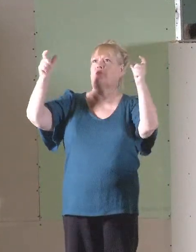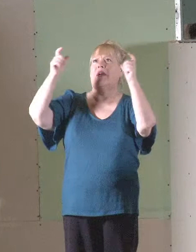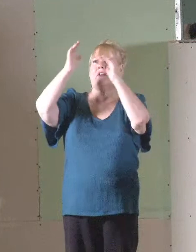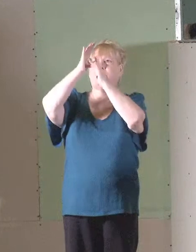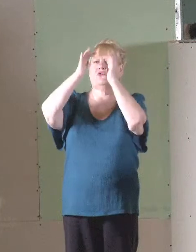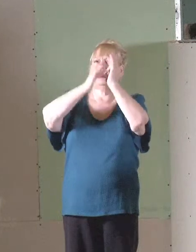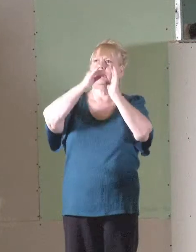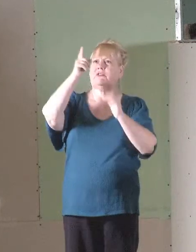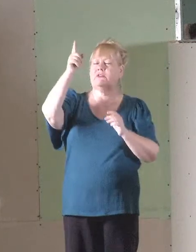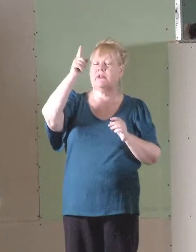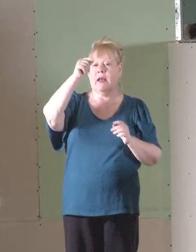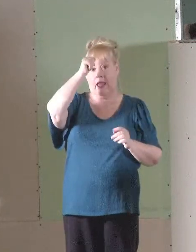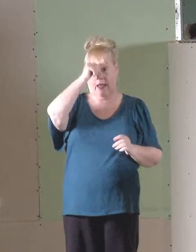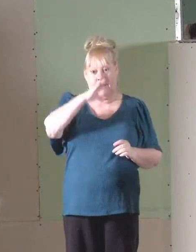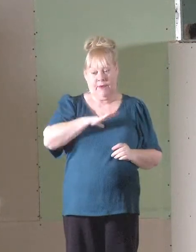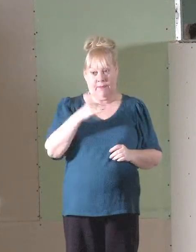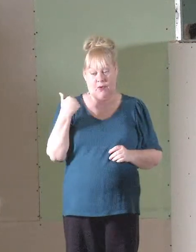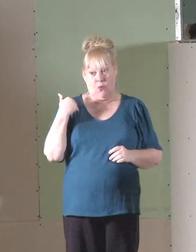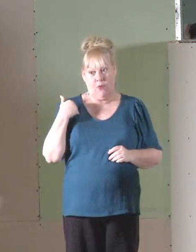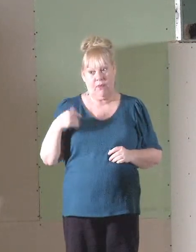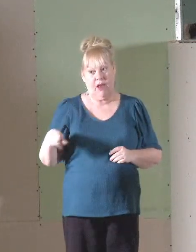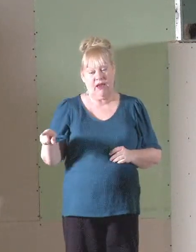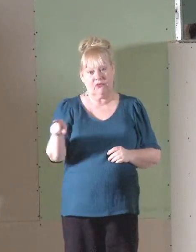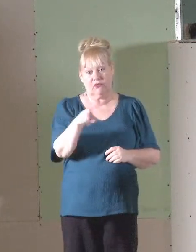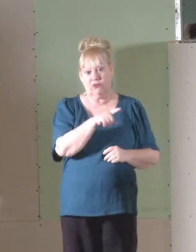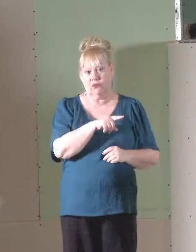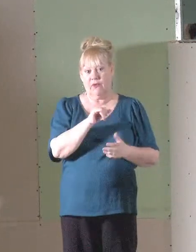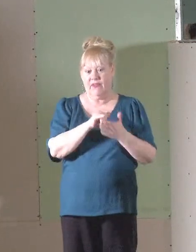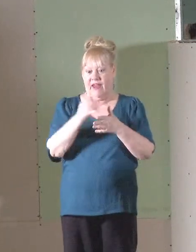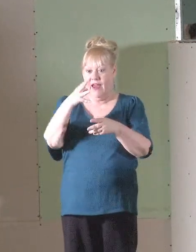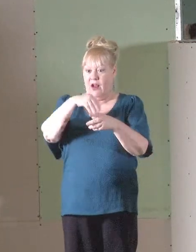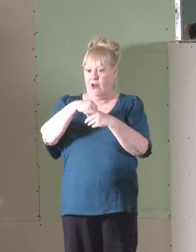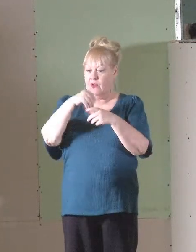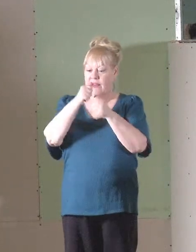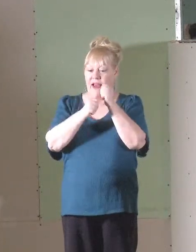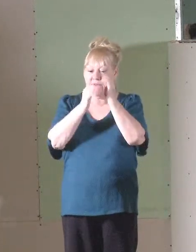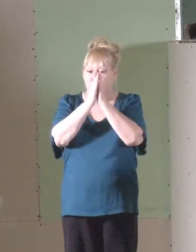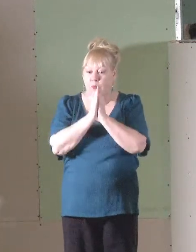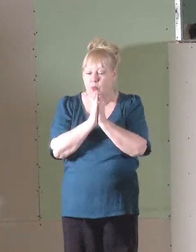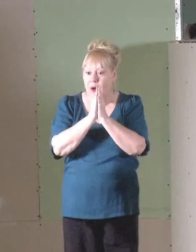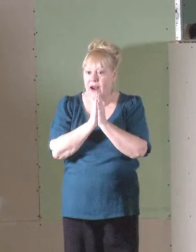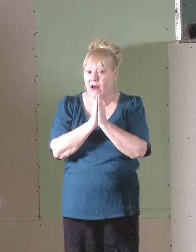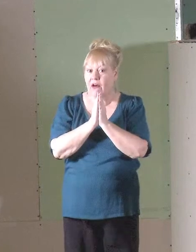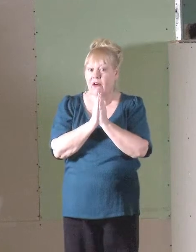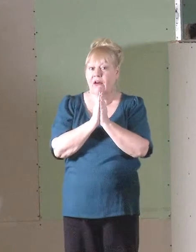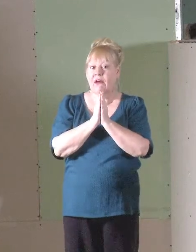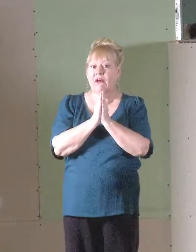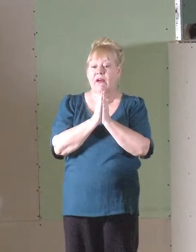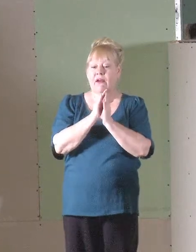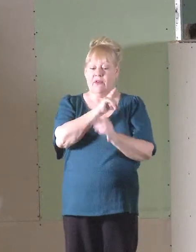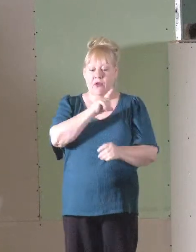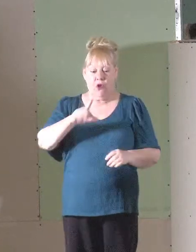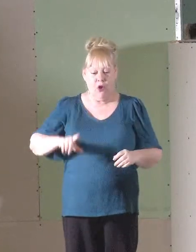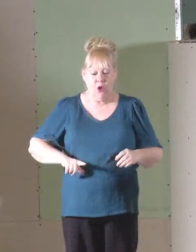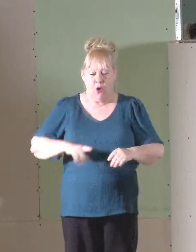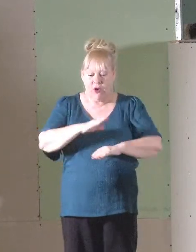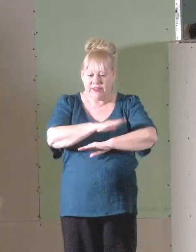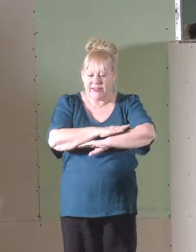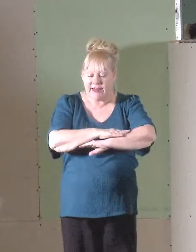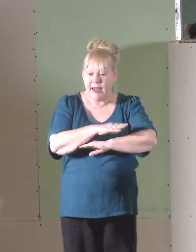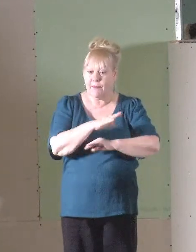And gentlemen, let me remind you that includes every prayer, every Lord's Table talk,